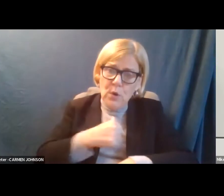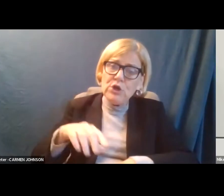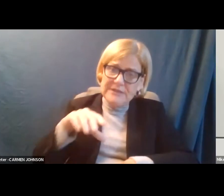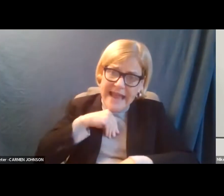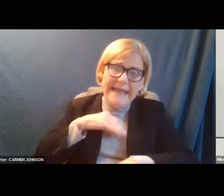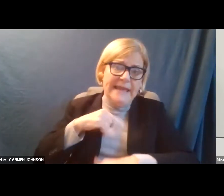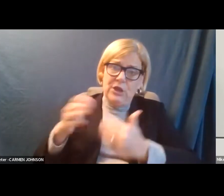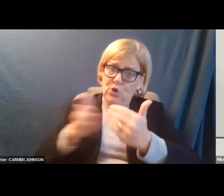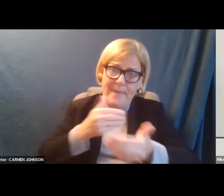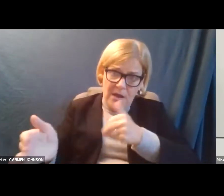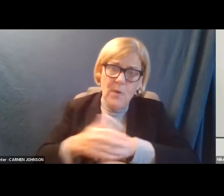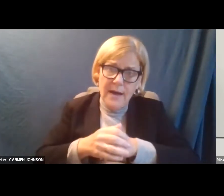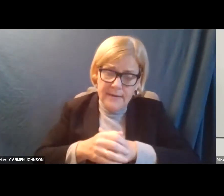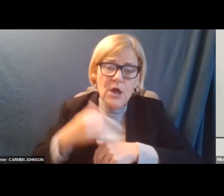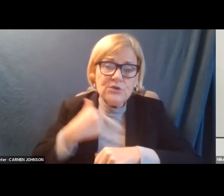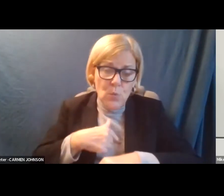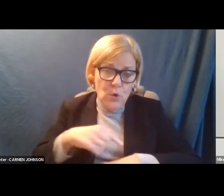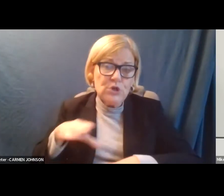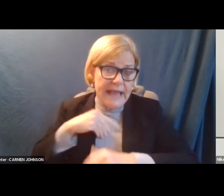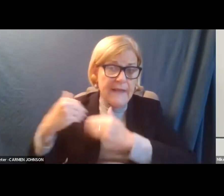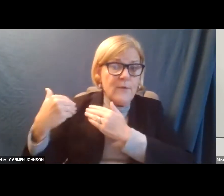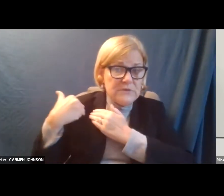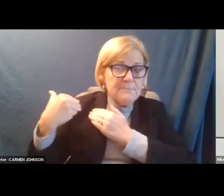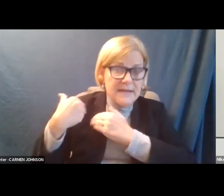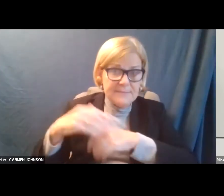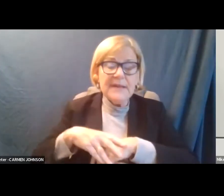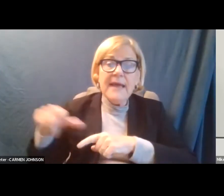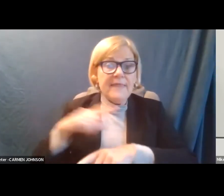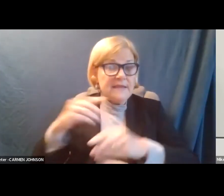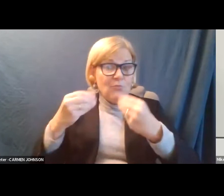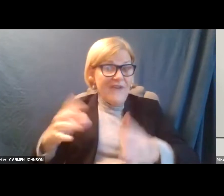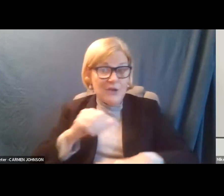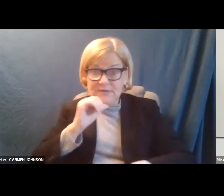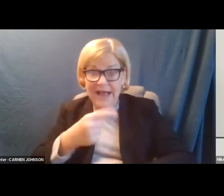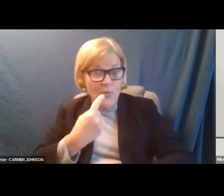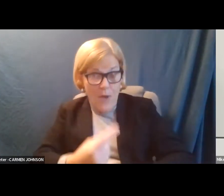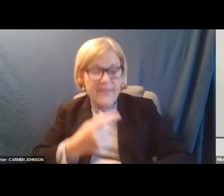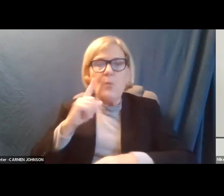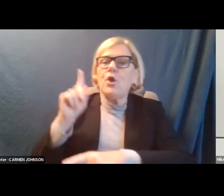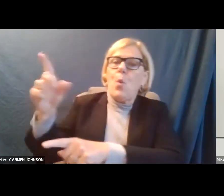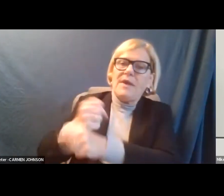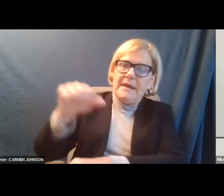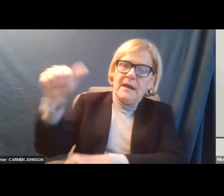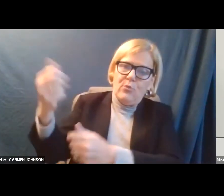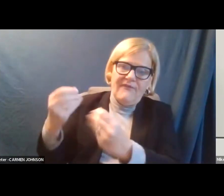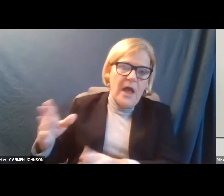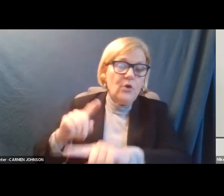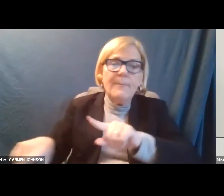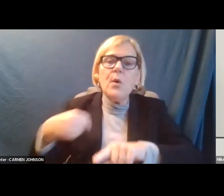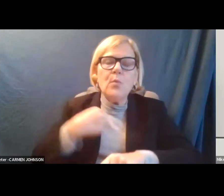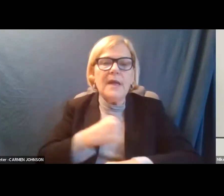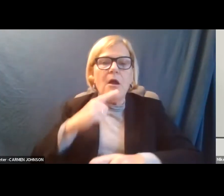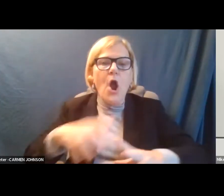no matter what. So we're taking the responsibility. these providers aren't the ones, then we go get other providers, but we are